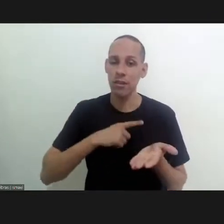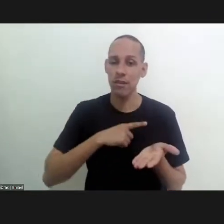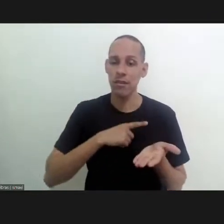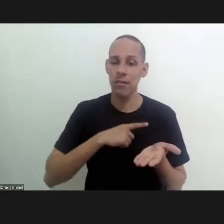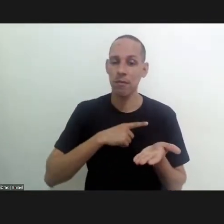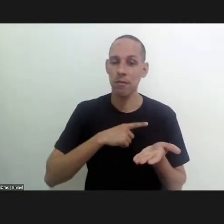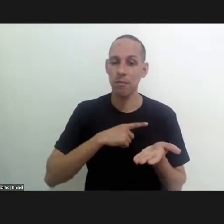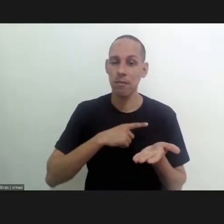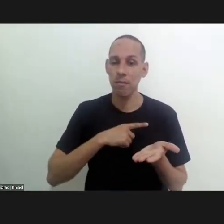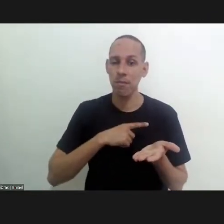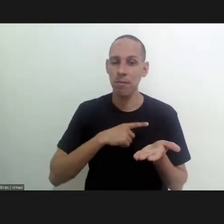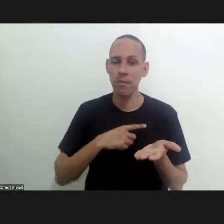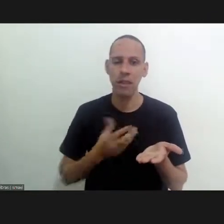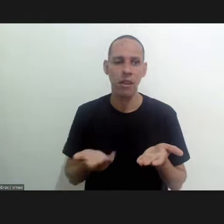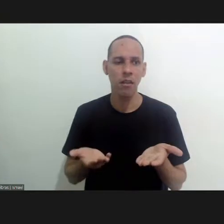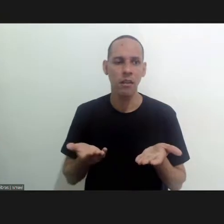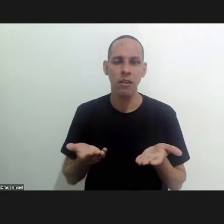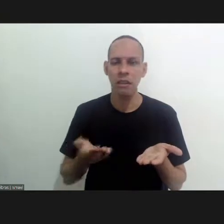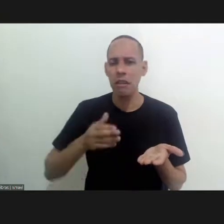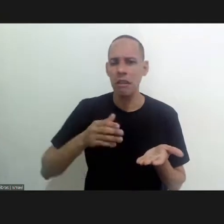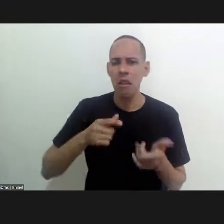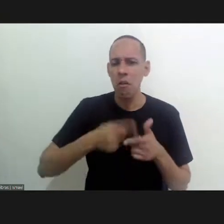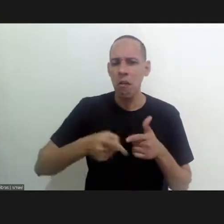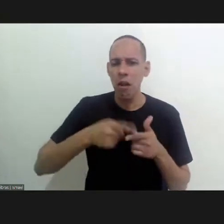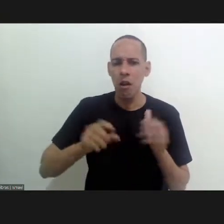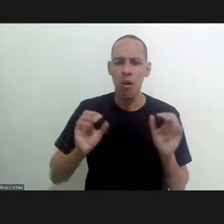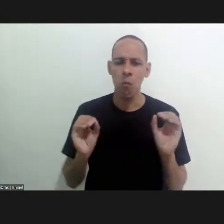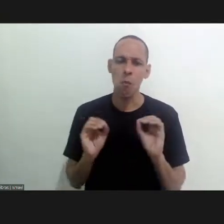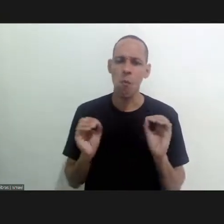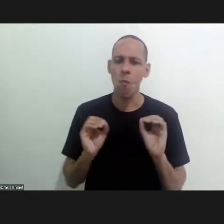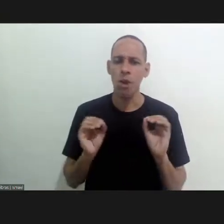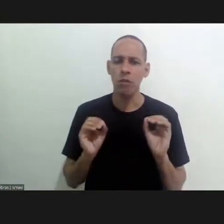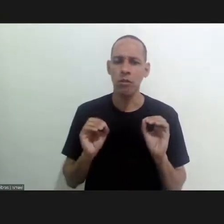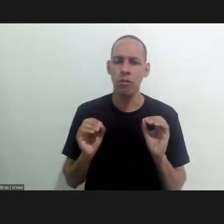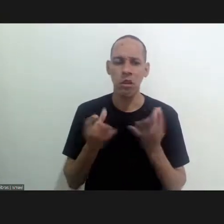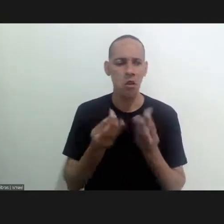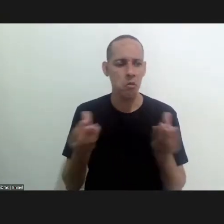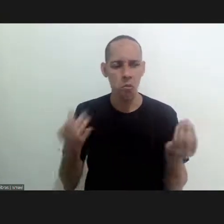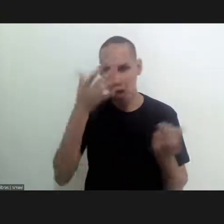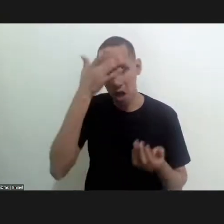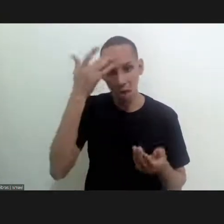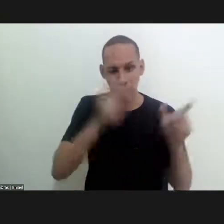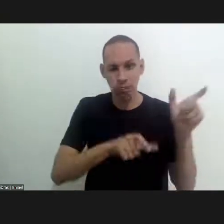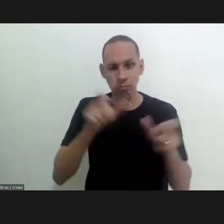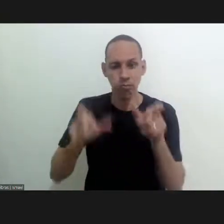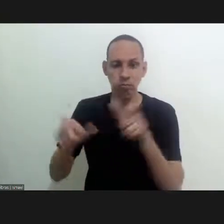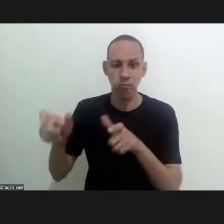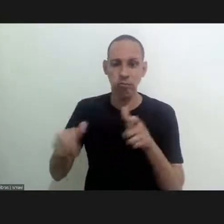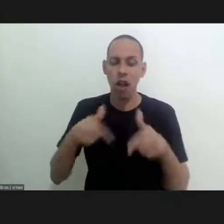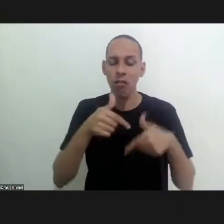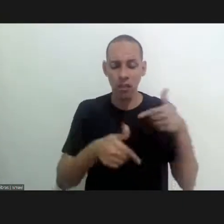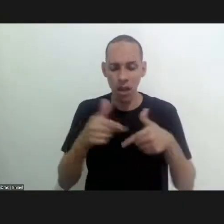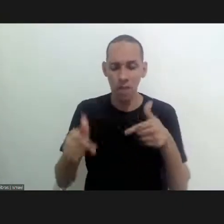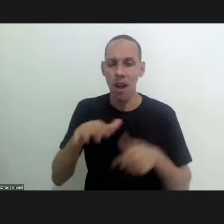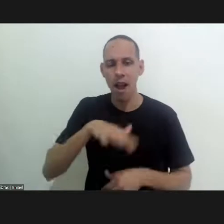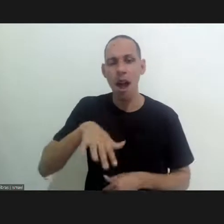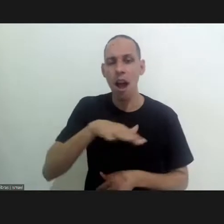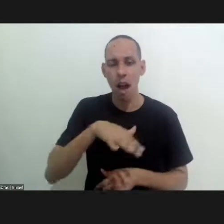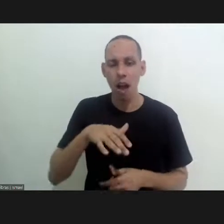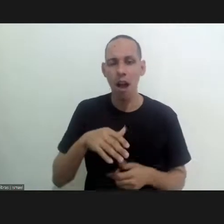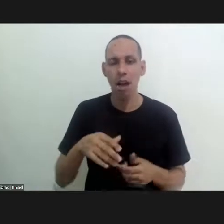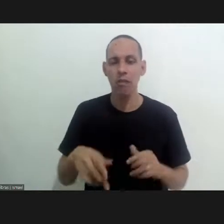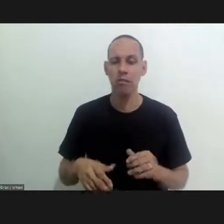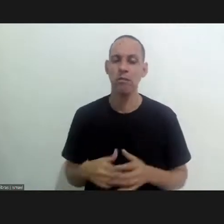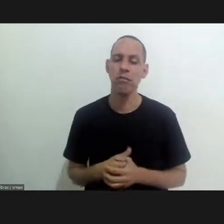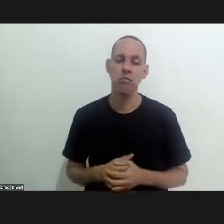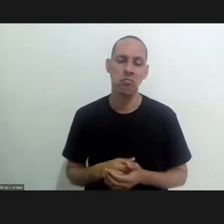portuguese and while this was not a problem for many of the people who were working in that area